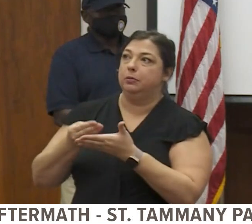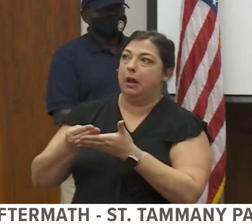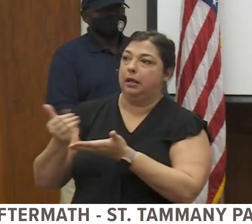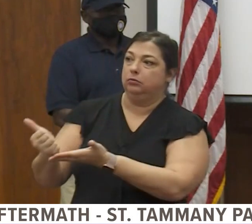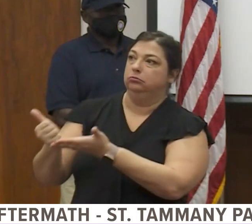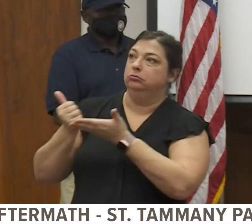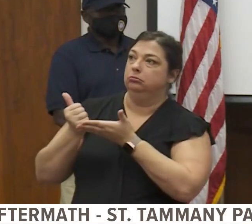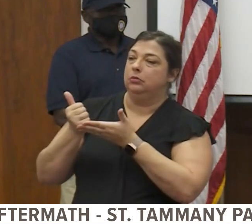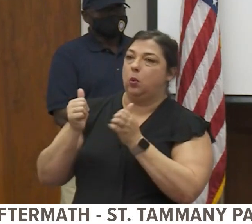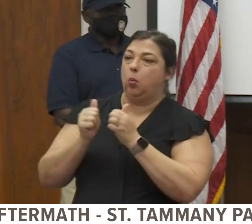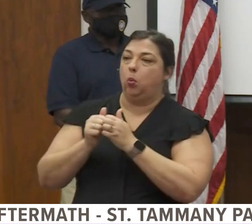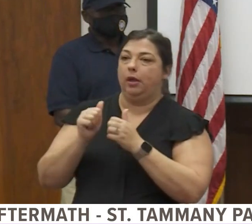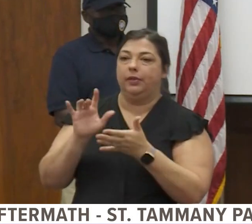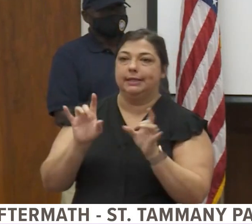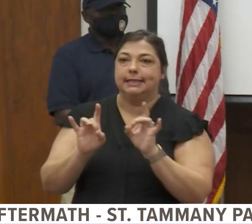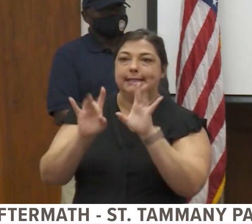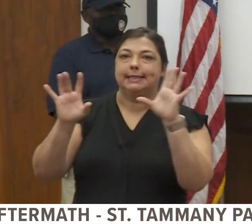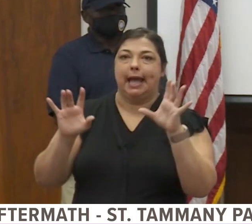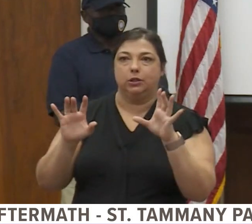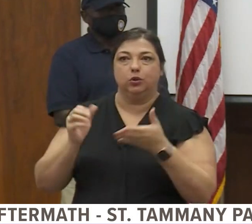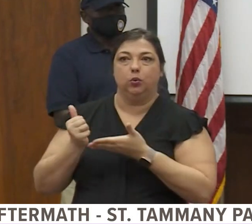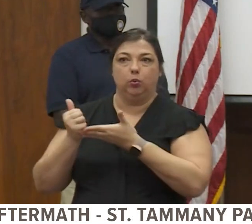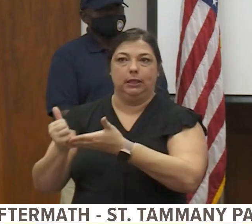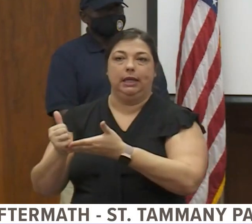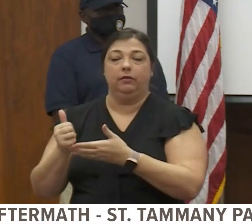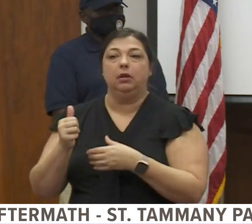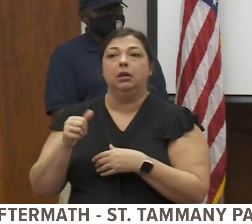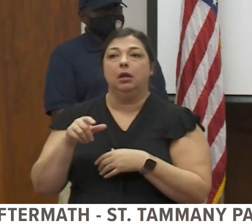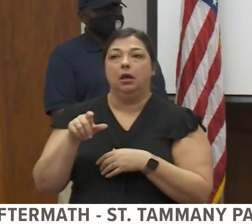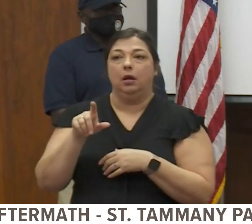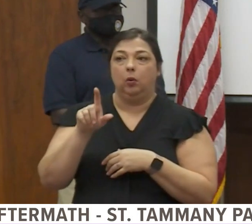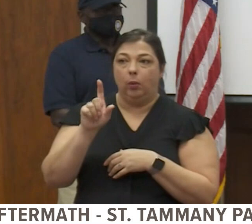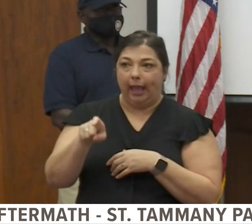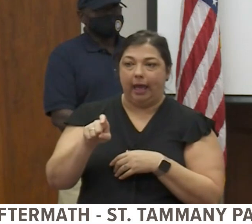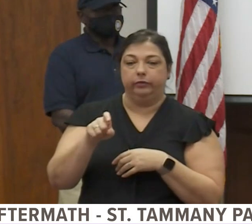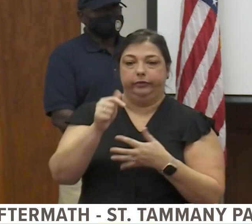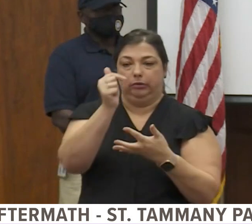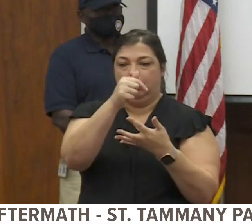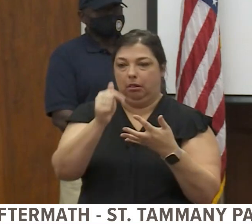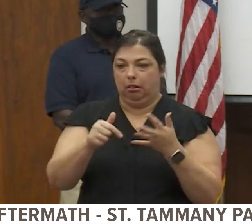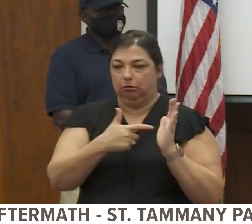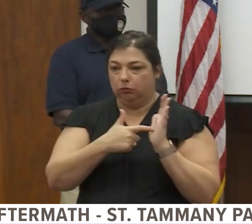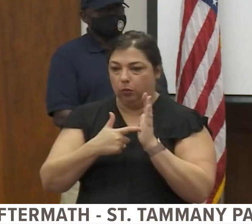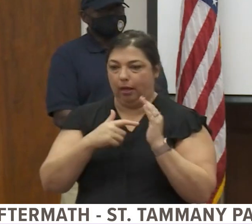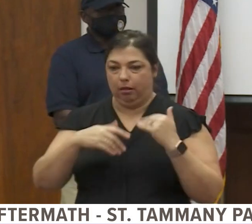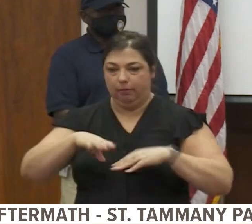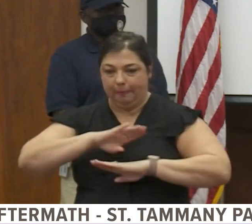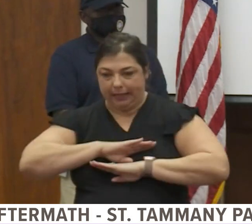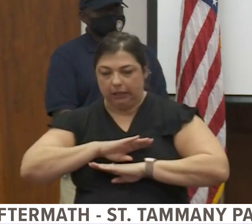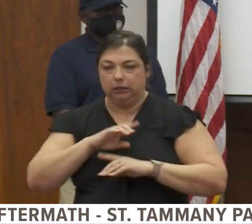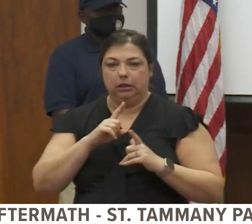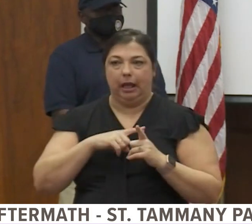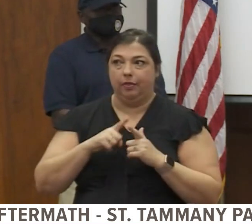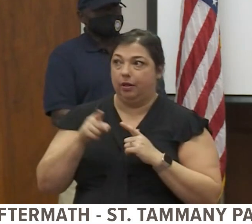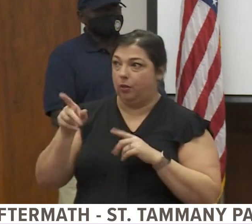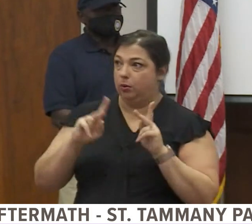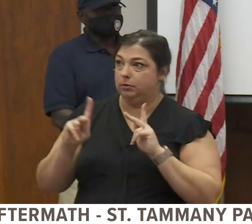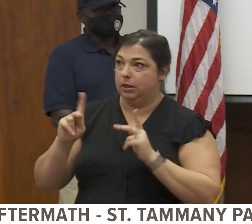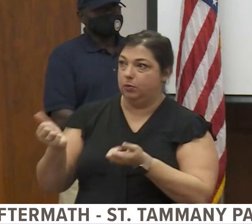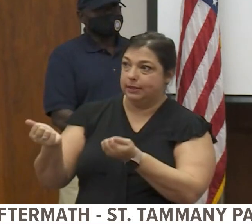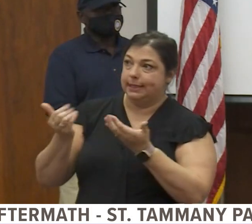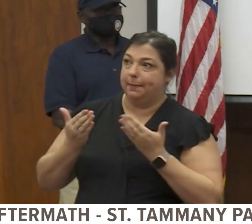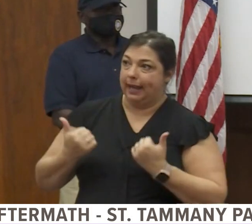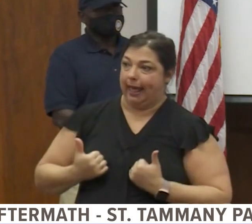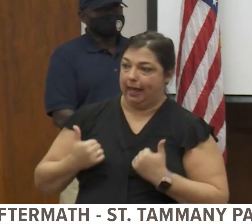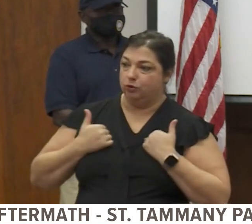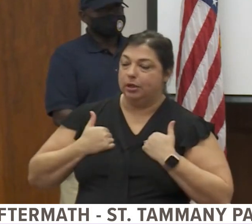There are thresholds that we must meet and we verify those who have submitted their addresses